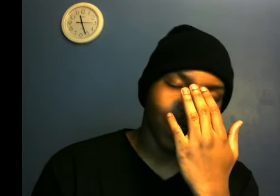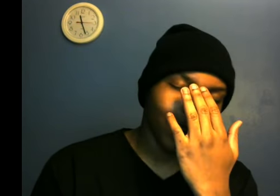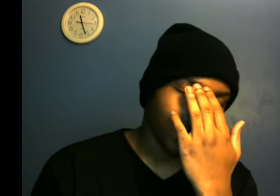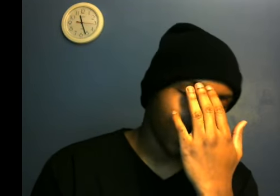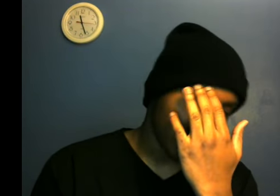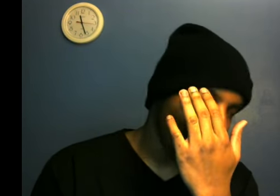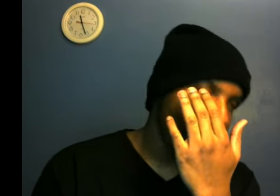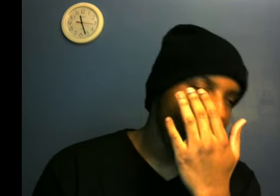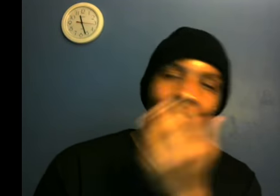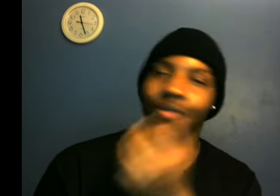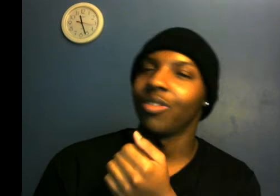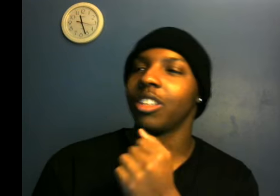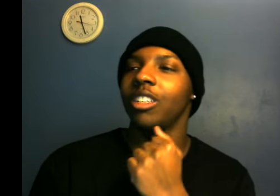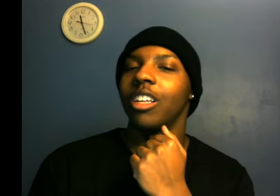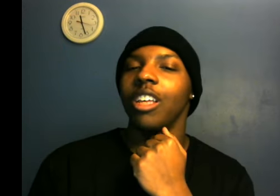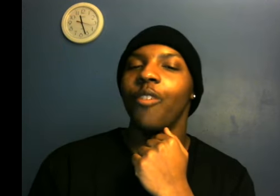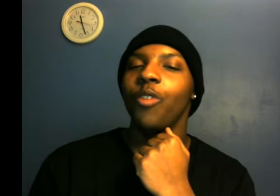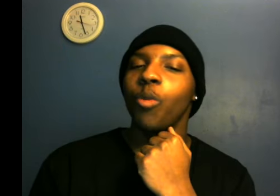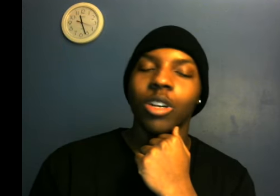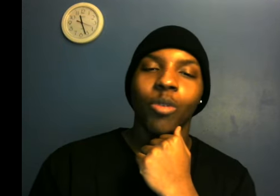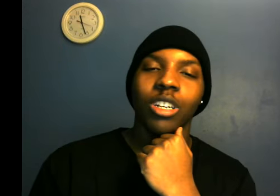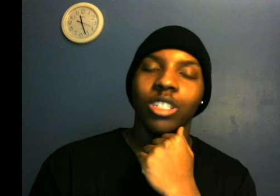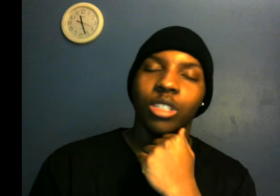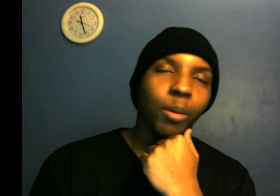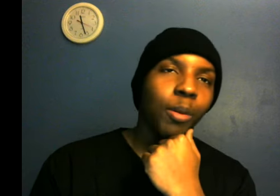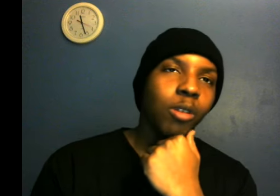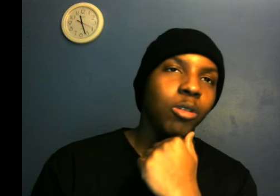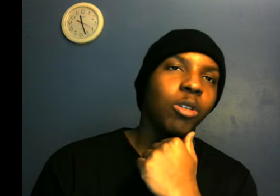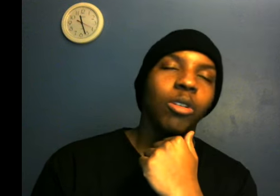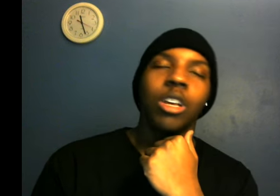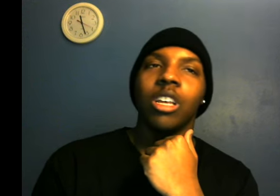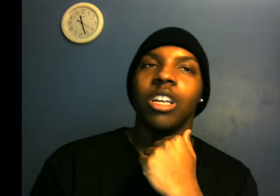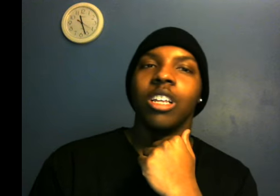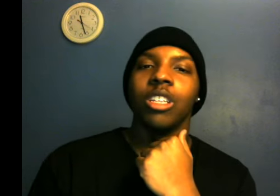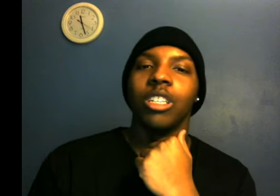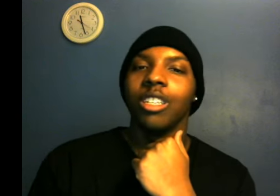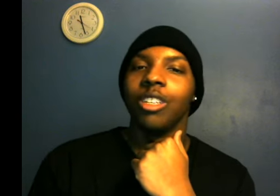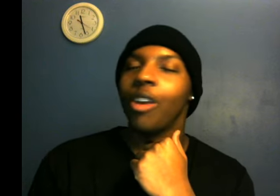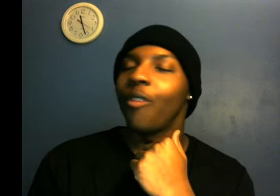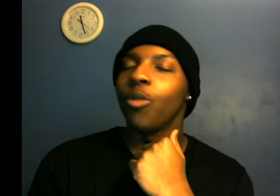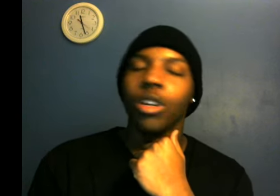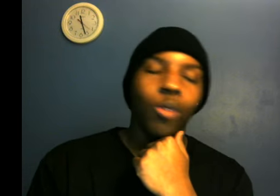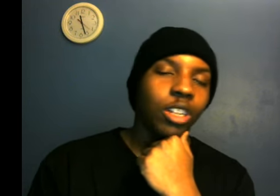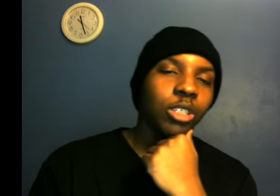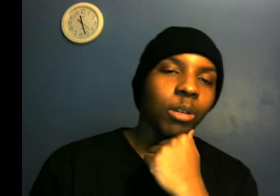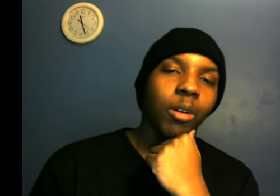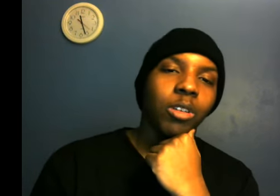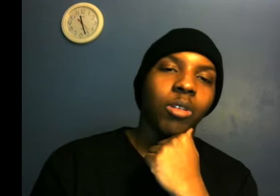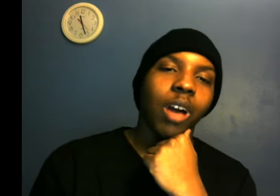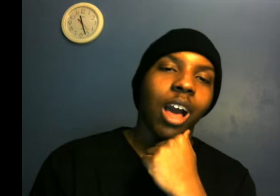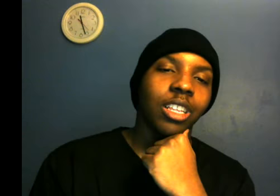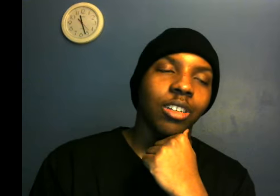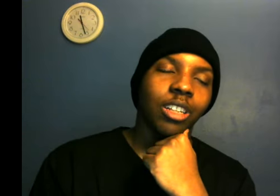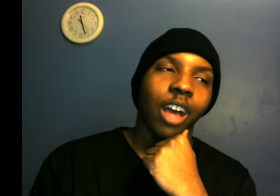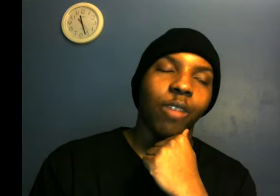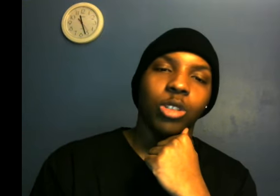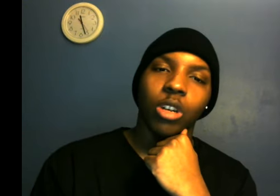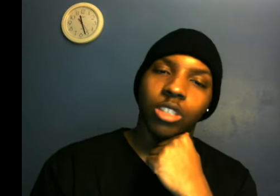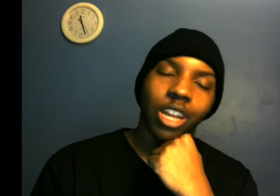real talk. If you want to win the Super Bowl, you gonna, you, if you want to win the Super Bowl, you gonna have to, like, restructure that